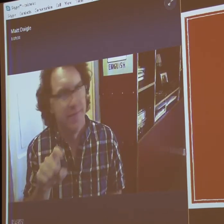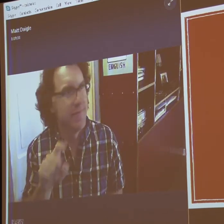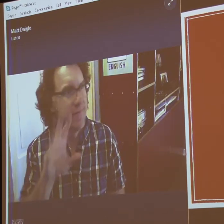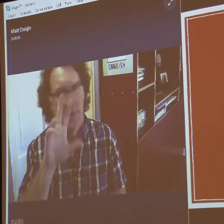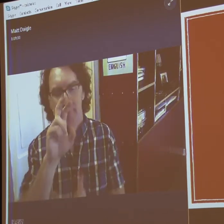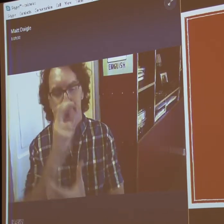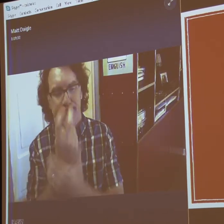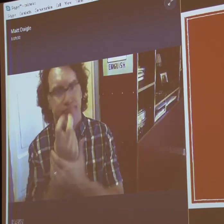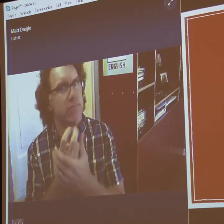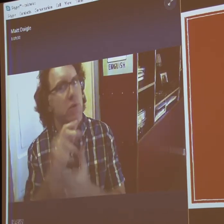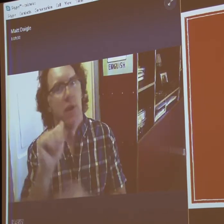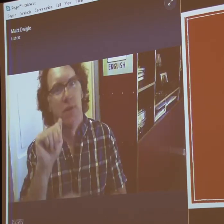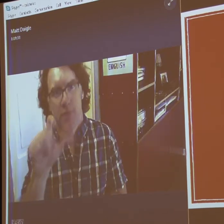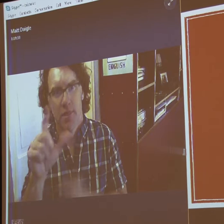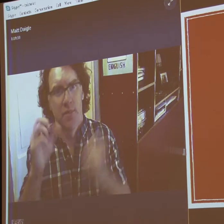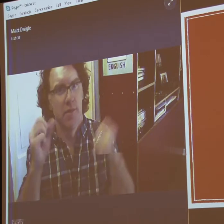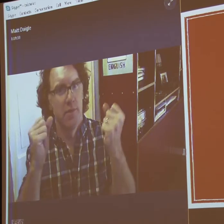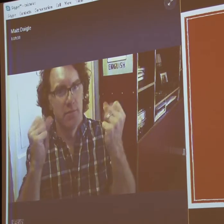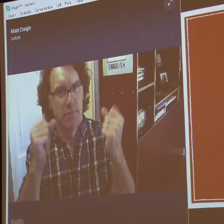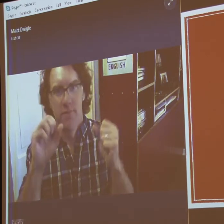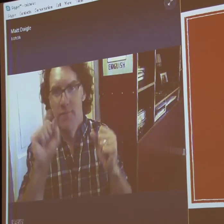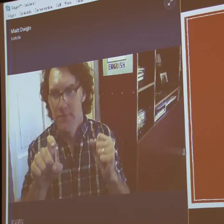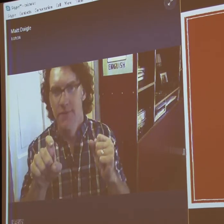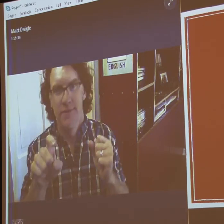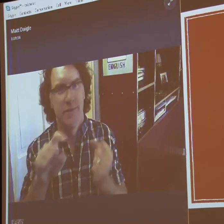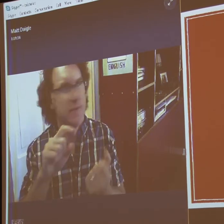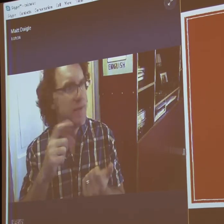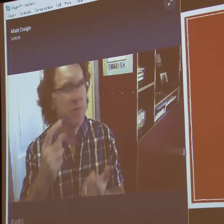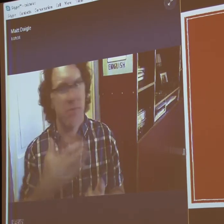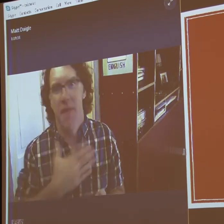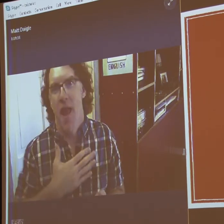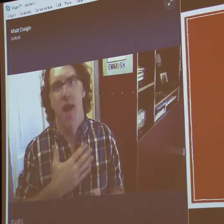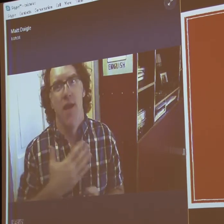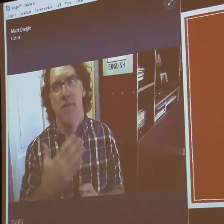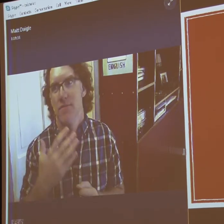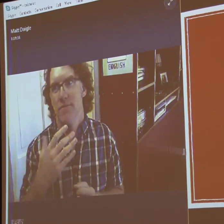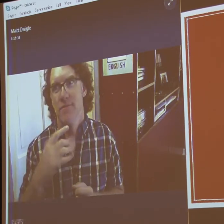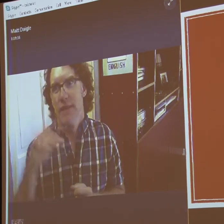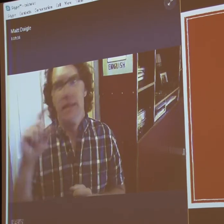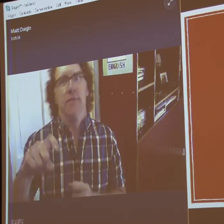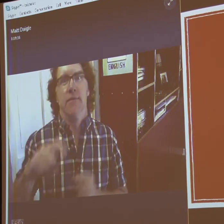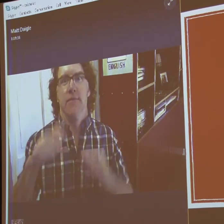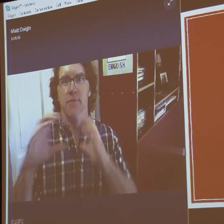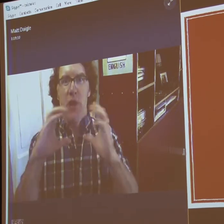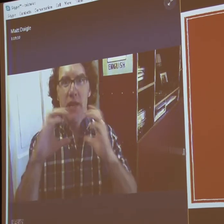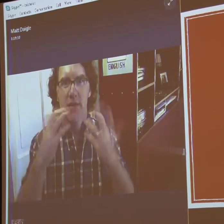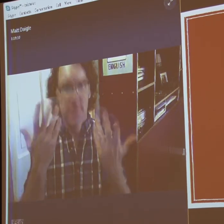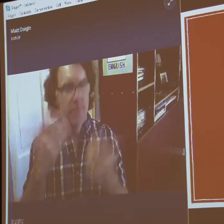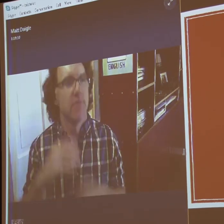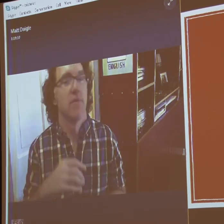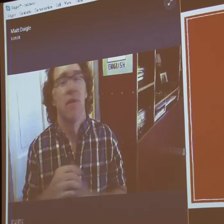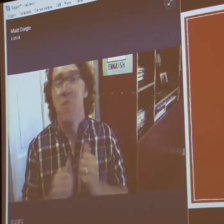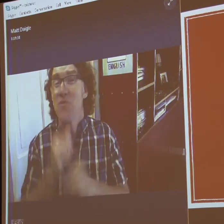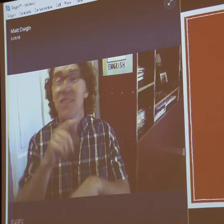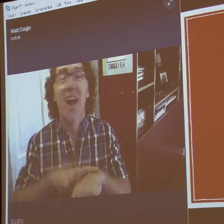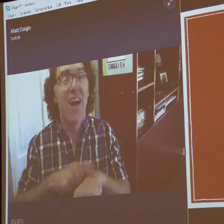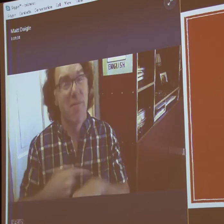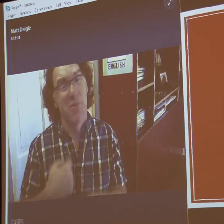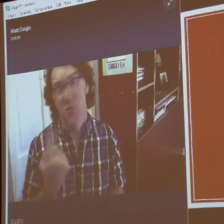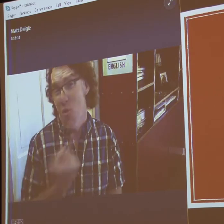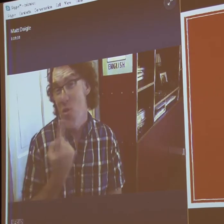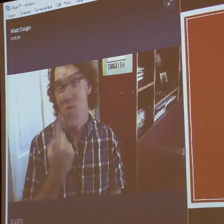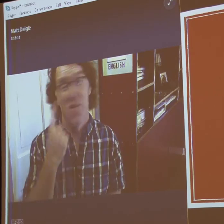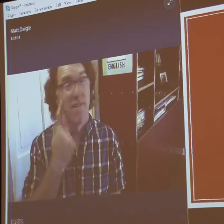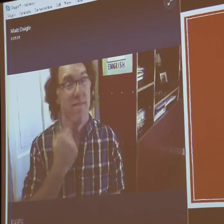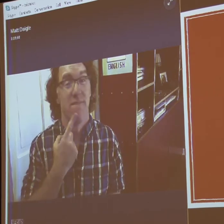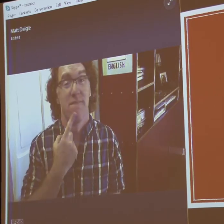had to have an interpreter in the classroom. Because once I learned ASL, there was no going back. That was what I needed for my communication.